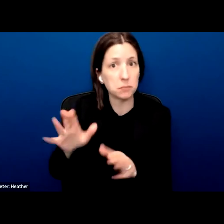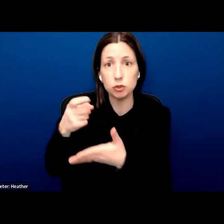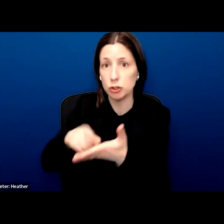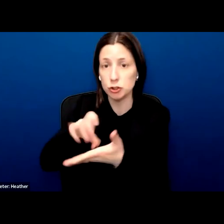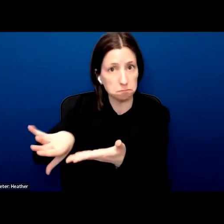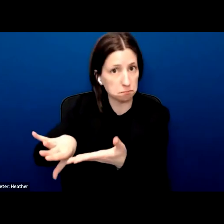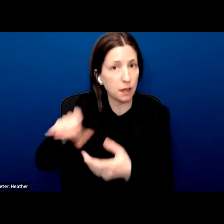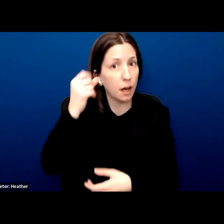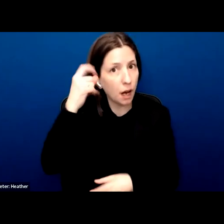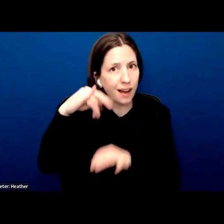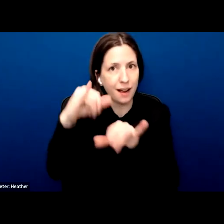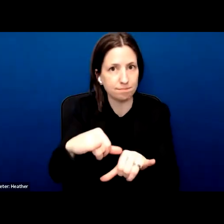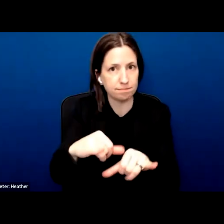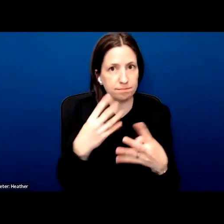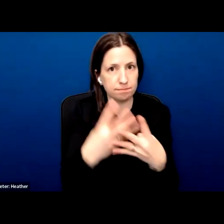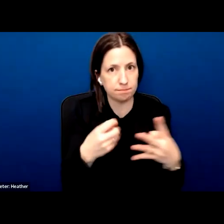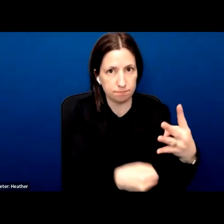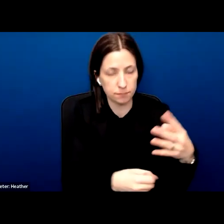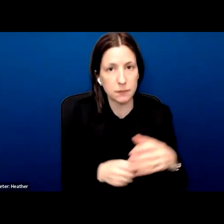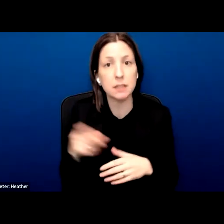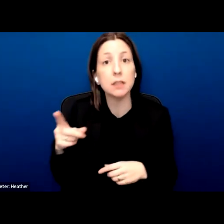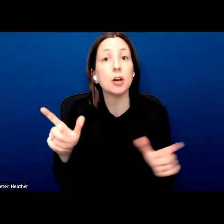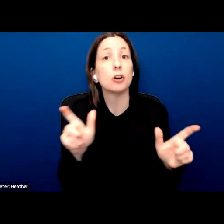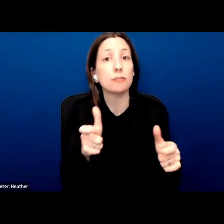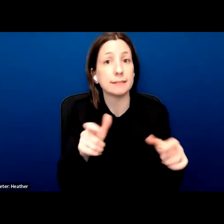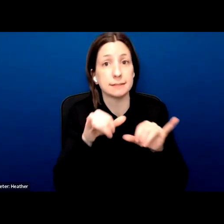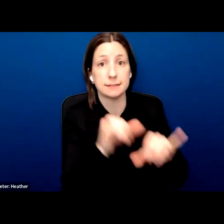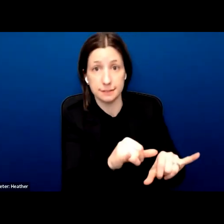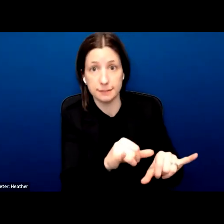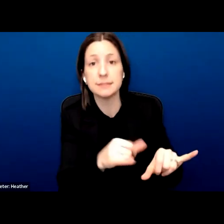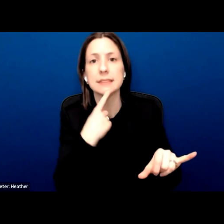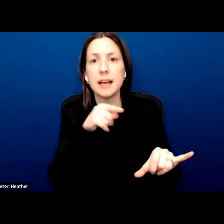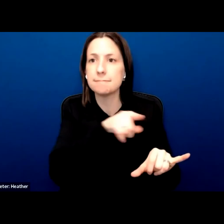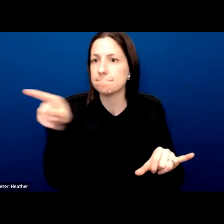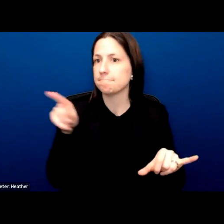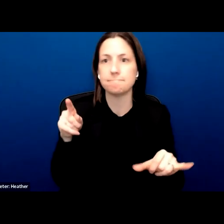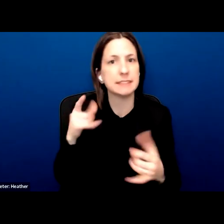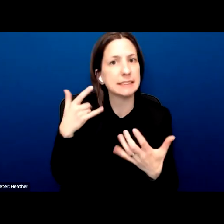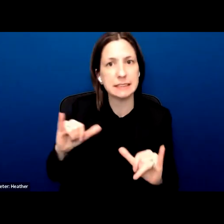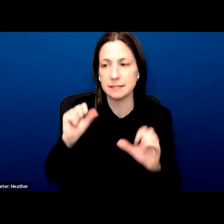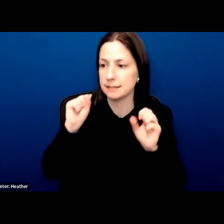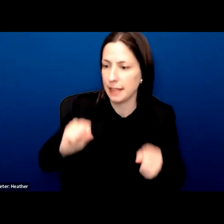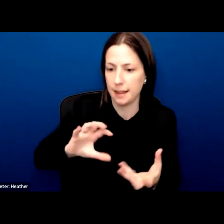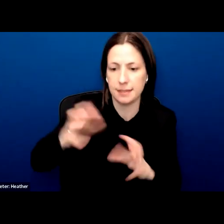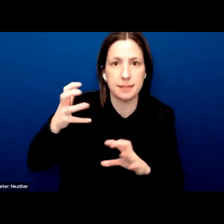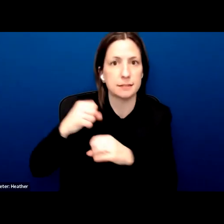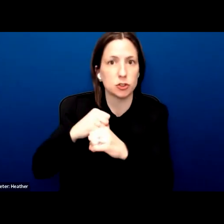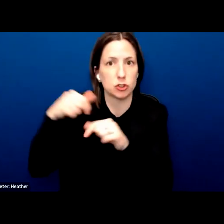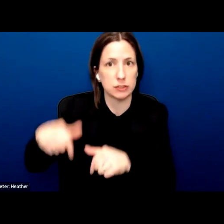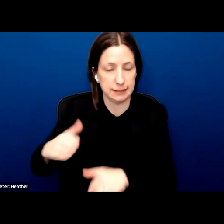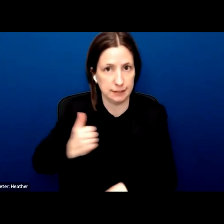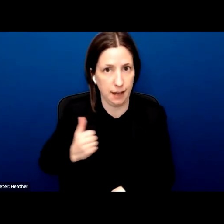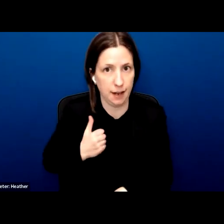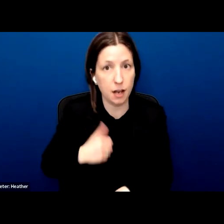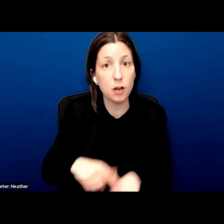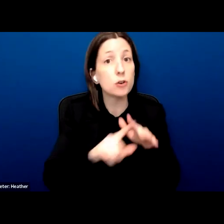immigration officials arrested Hamdan on the grounds that he posed a danger to the security of Canada. His refugee status was revoked and